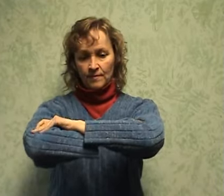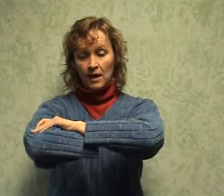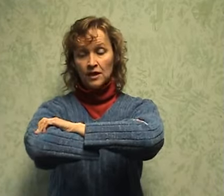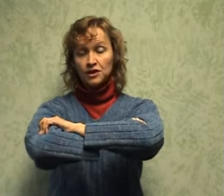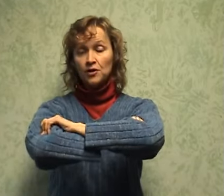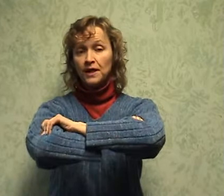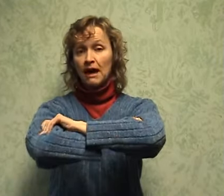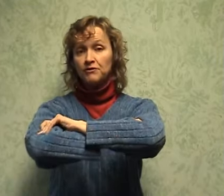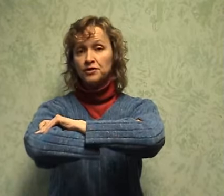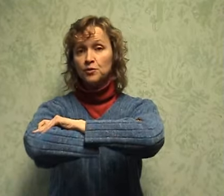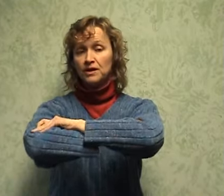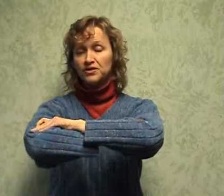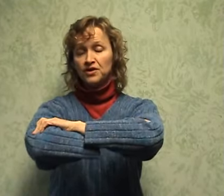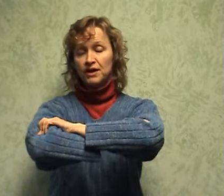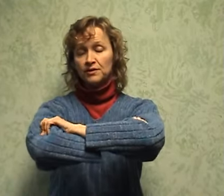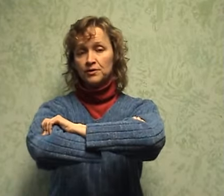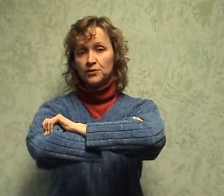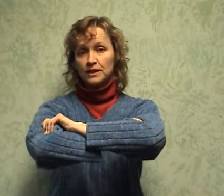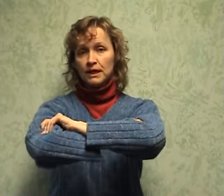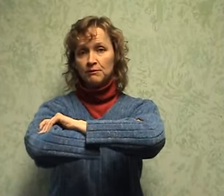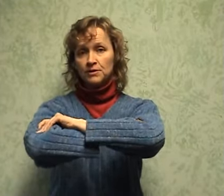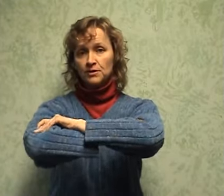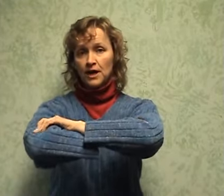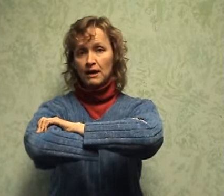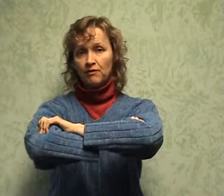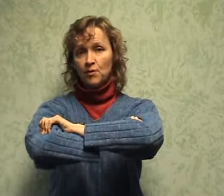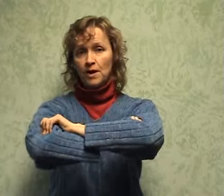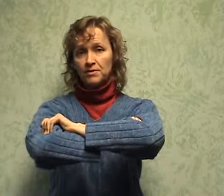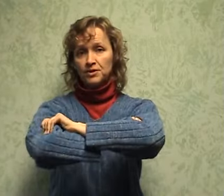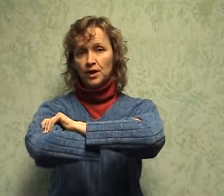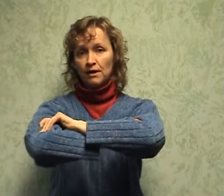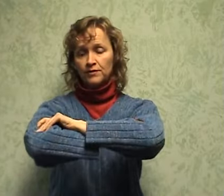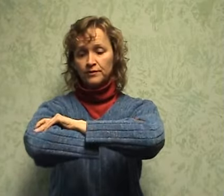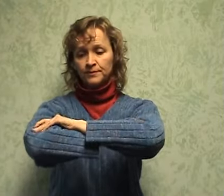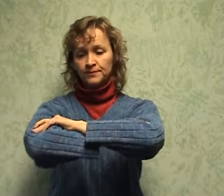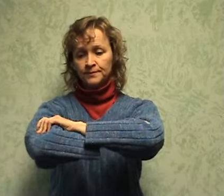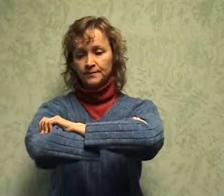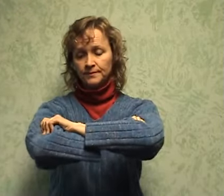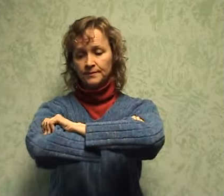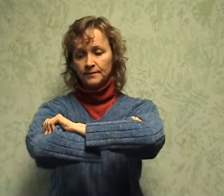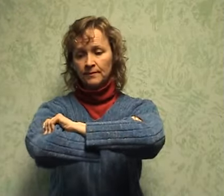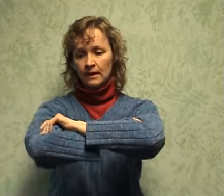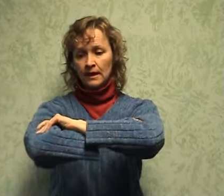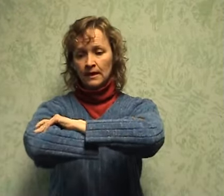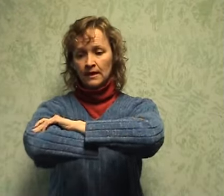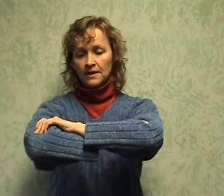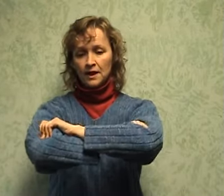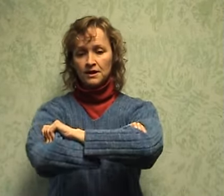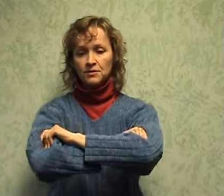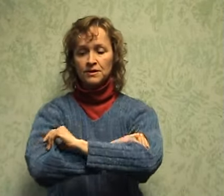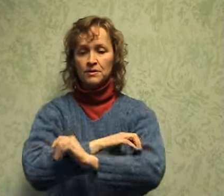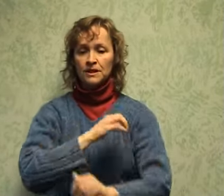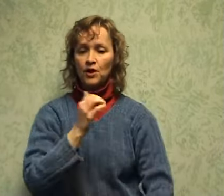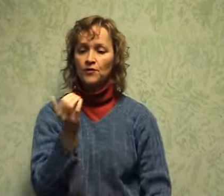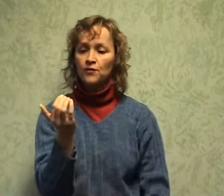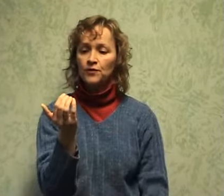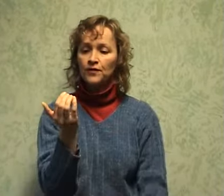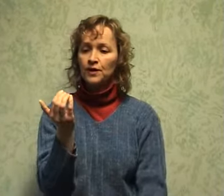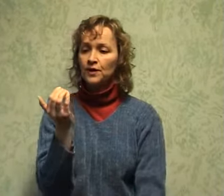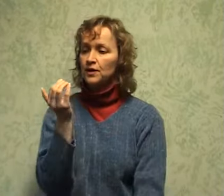And this you only have to do once, you don't have to do it three times. You can if you want, but you don't have to. The next one is I'm going to take all four fingers,